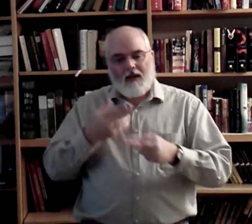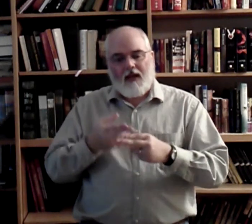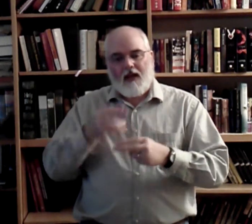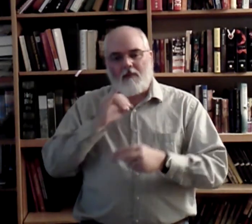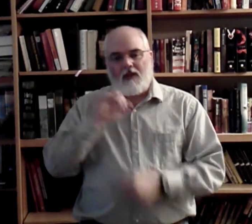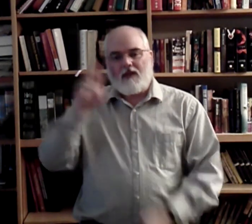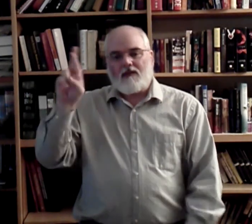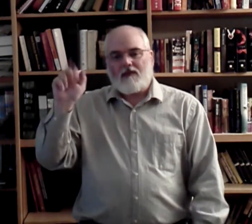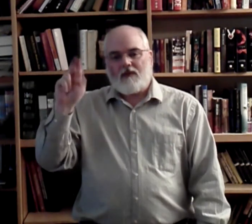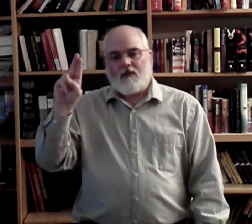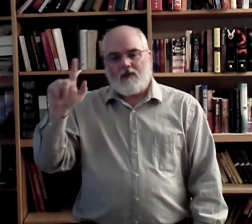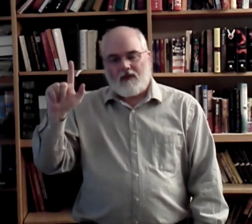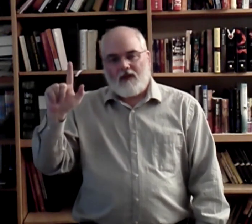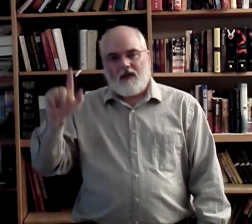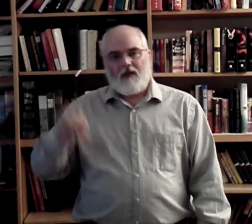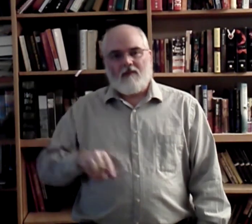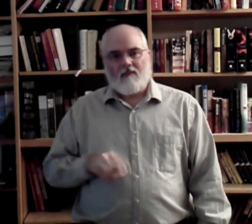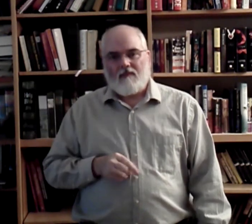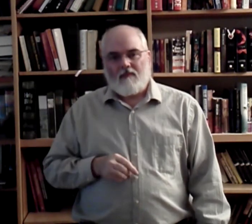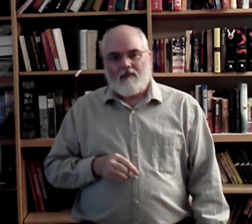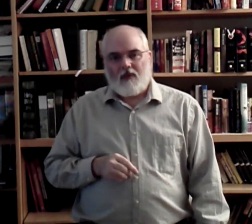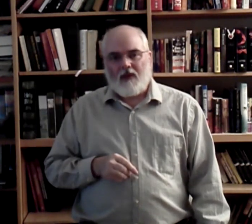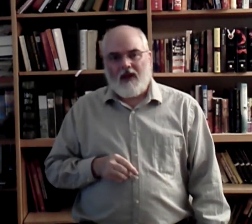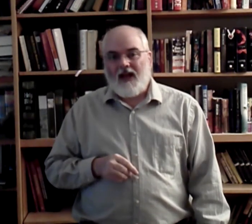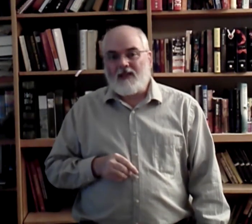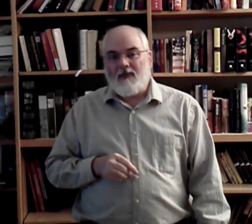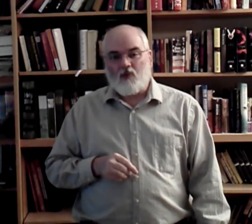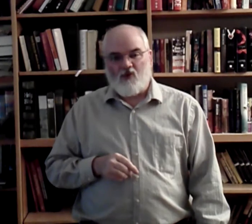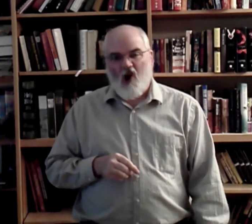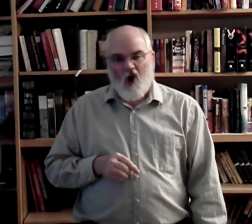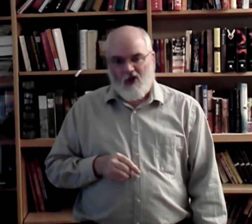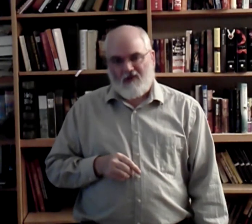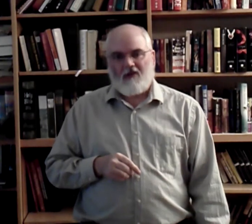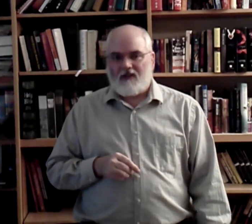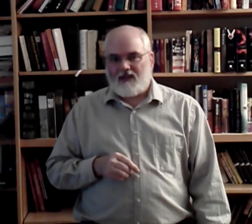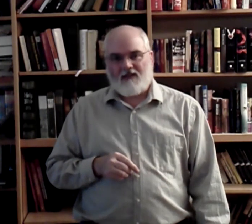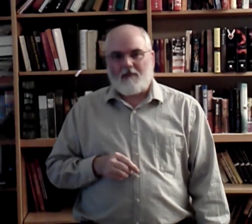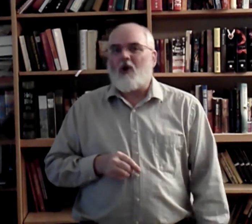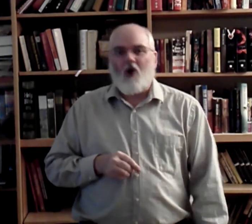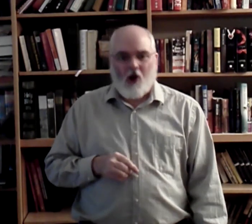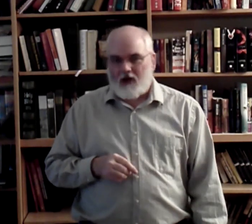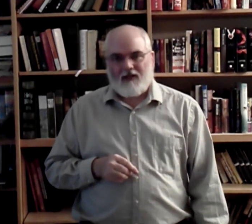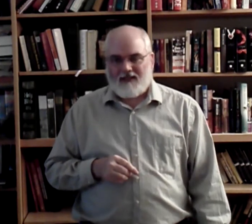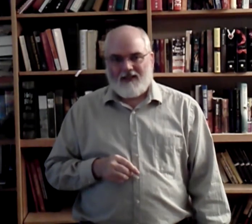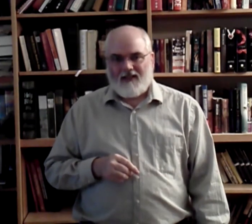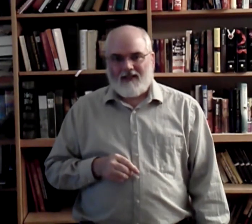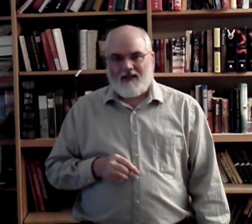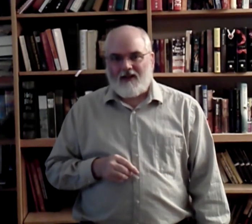name is, okay, I just spelled RAL instead of Paul. Alright?